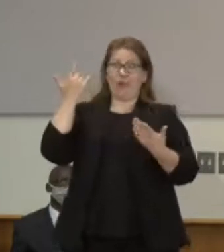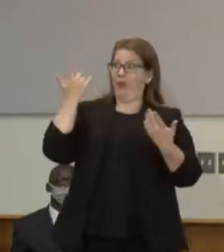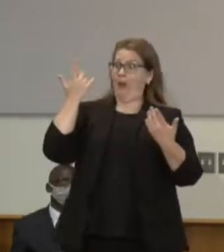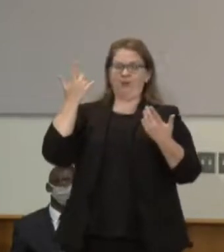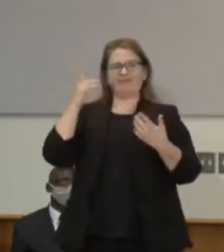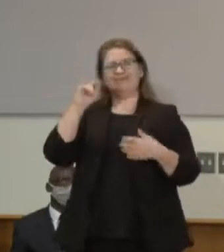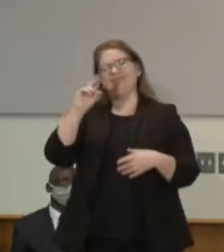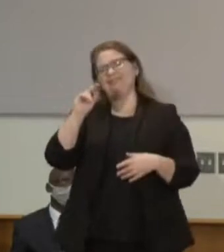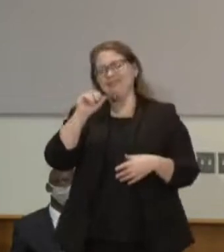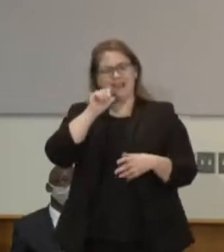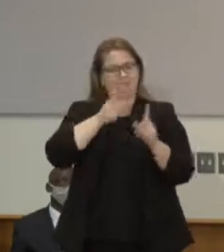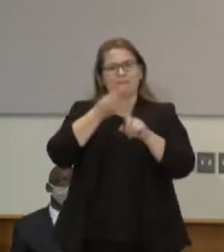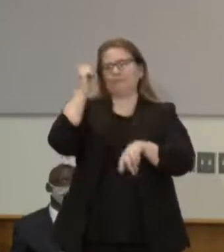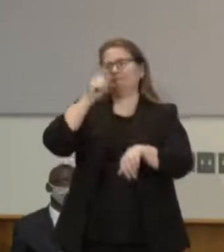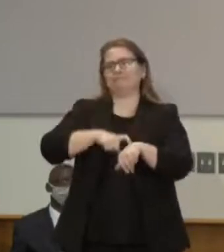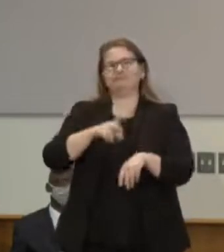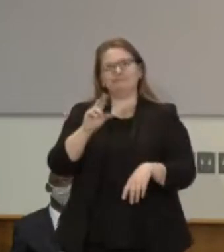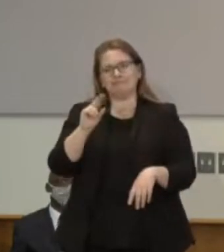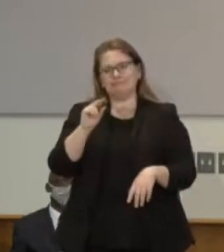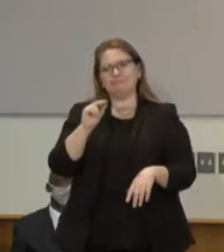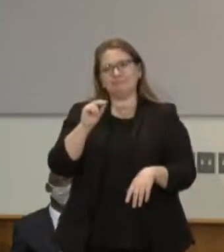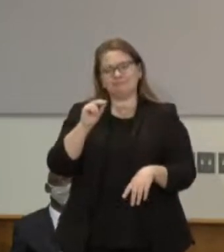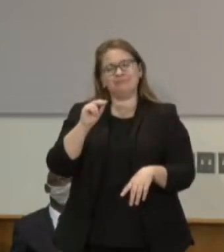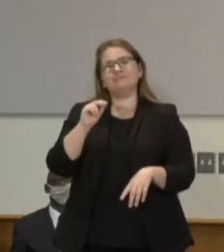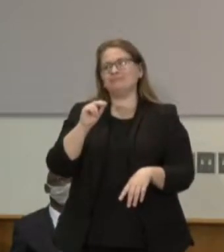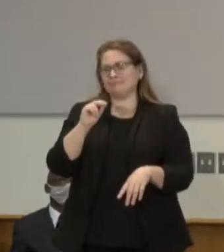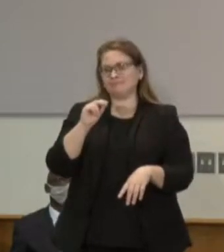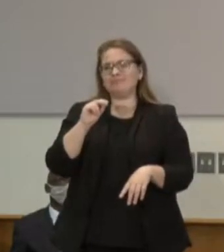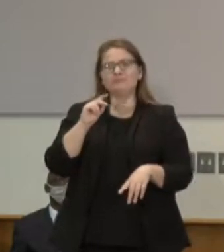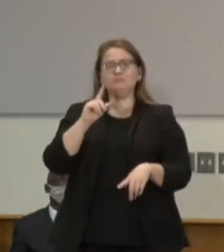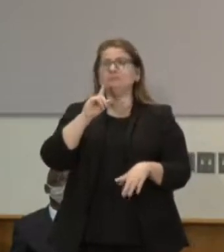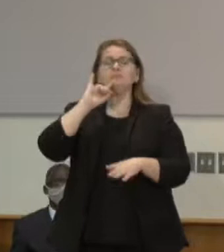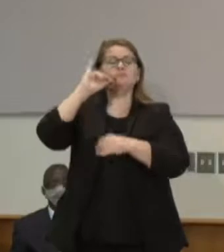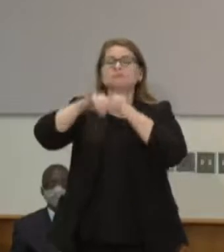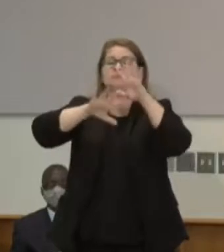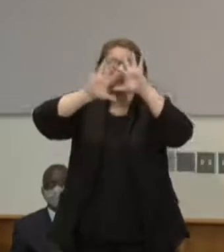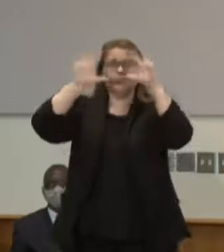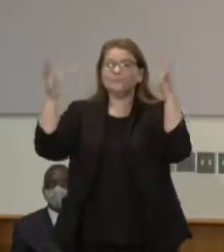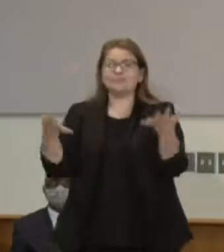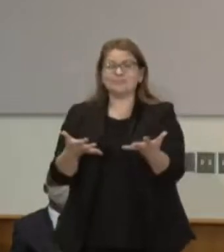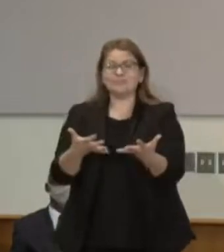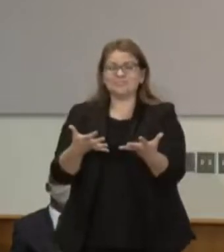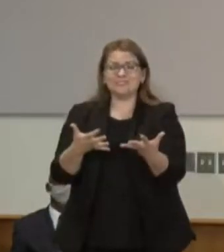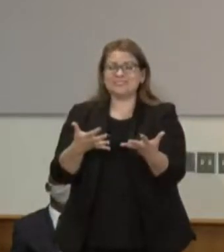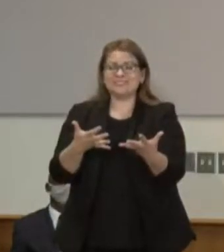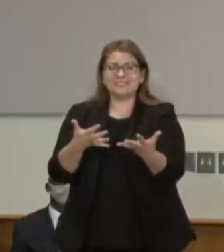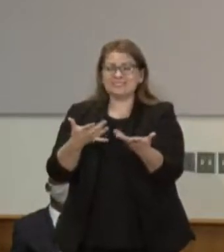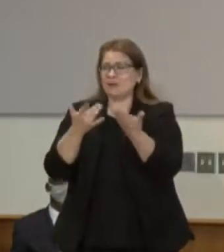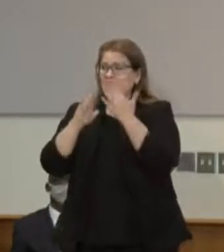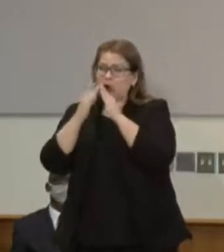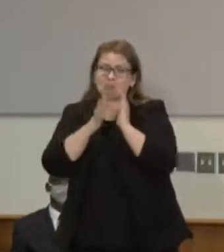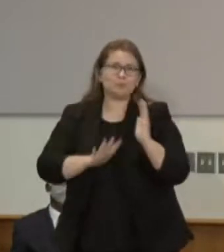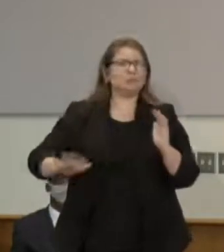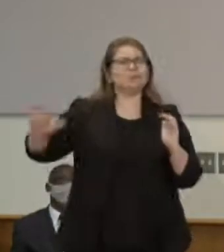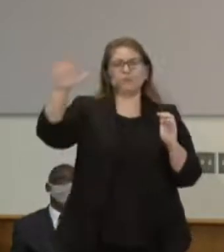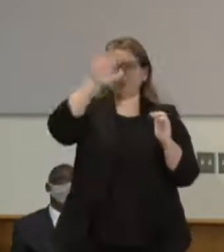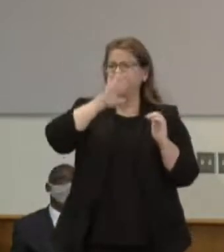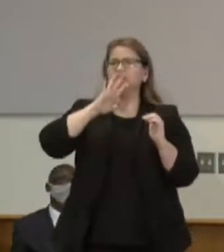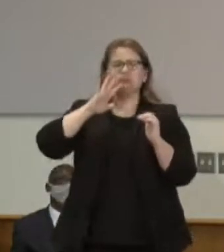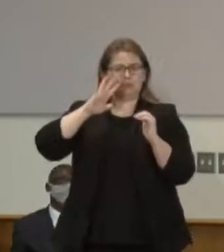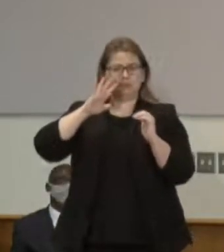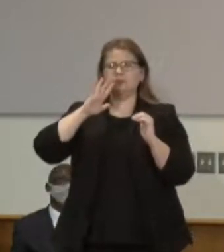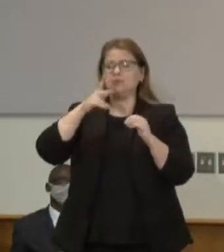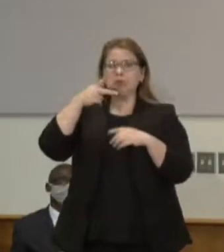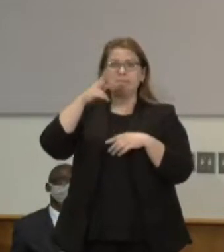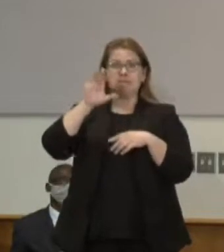nationally but internationally, this is a core thinking of public safety, that it should be community-centered so that when